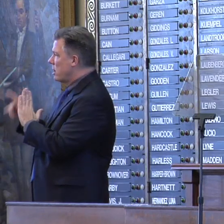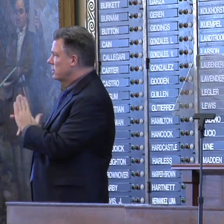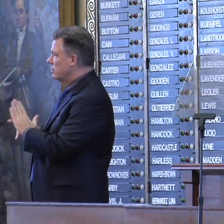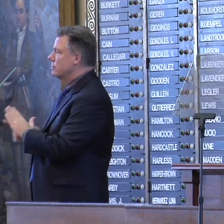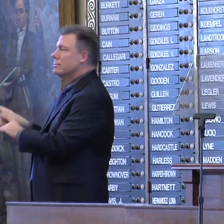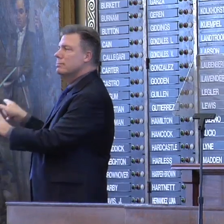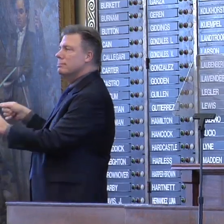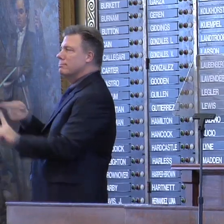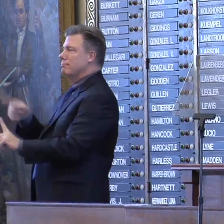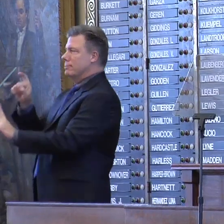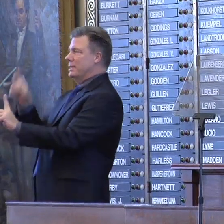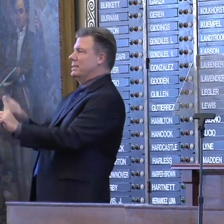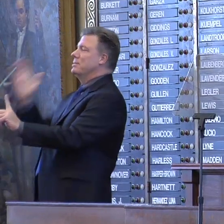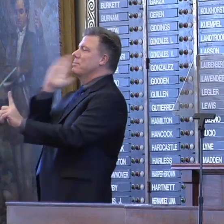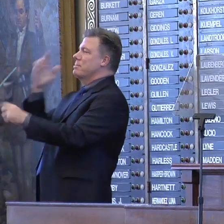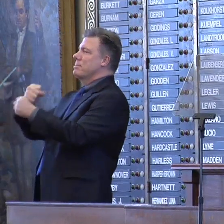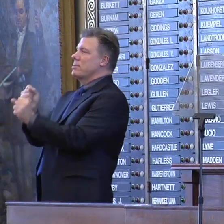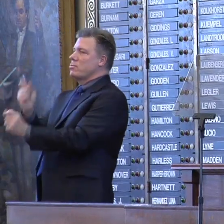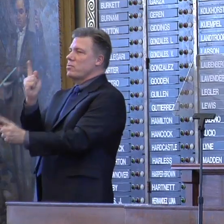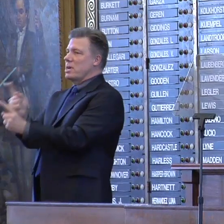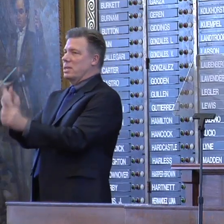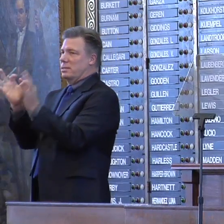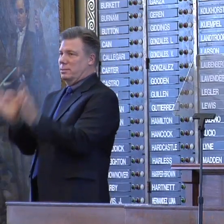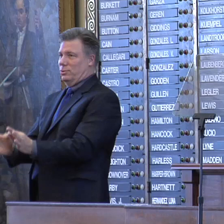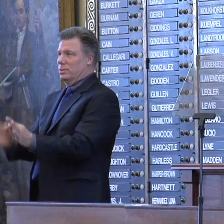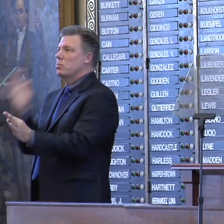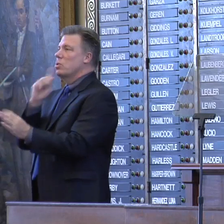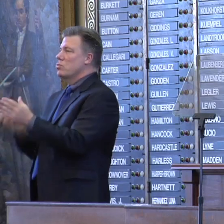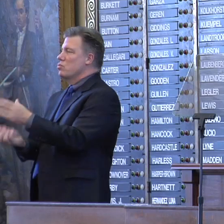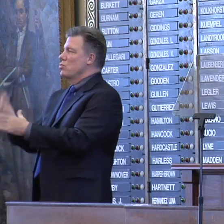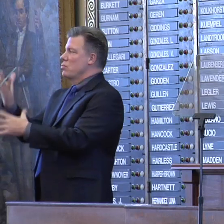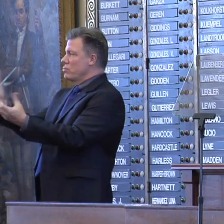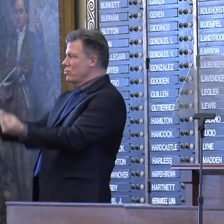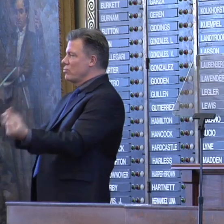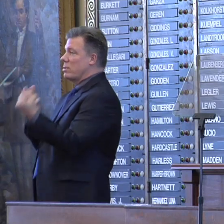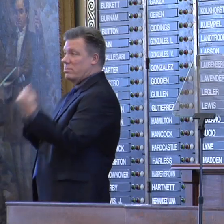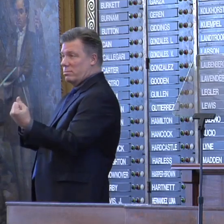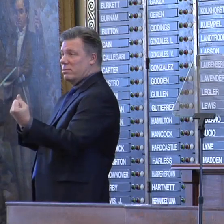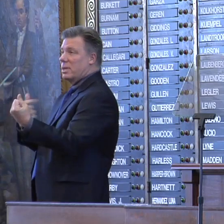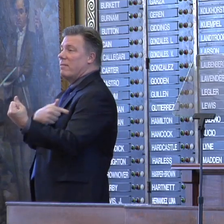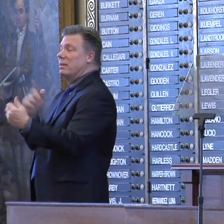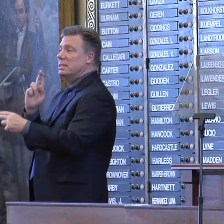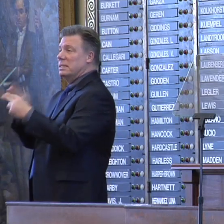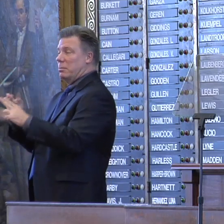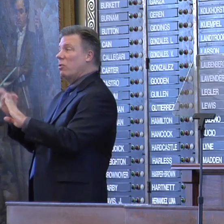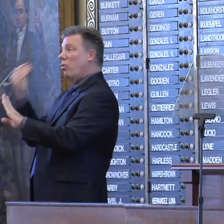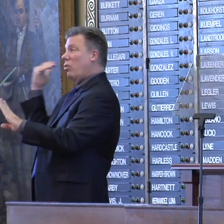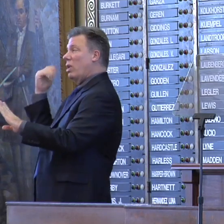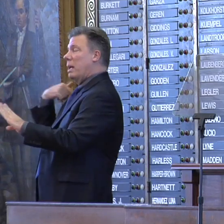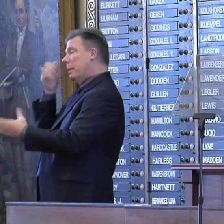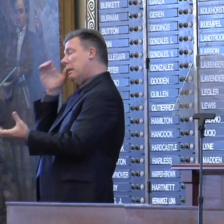will make the right decisions and emerge stronger. And as I've said before, and I believe